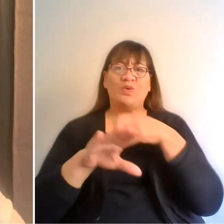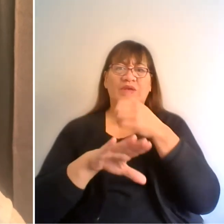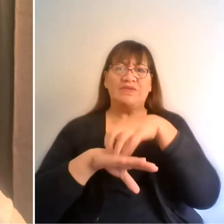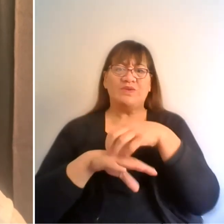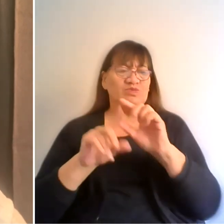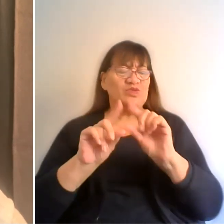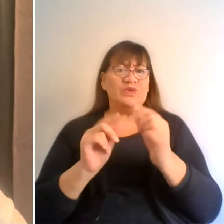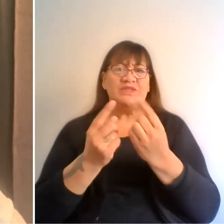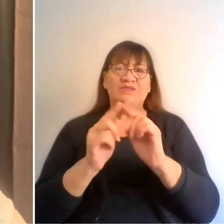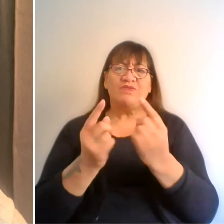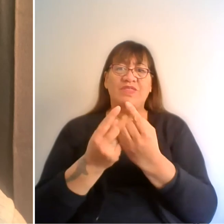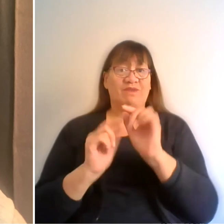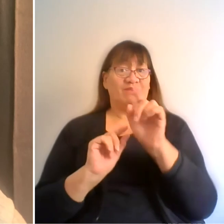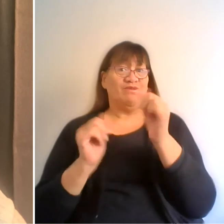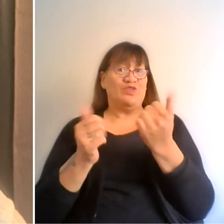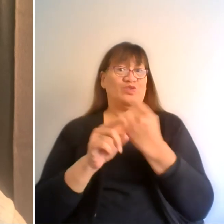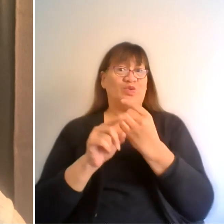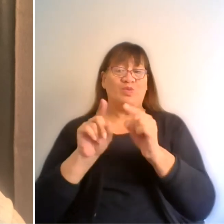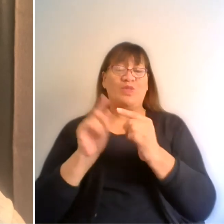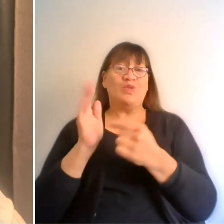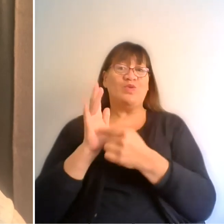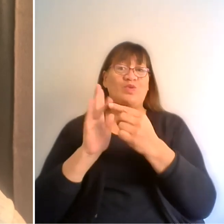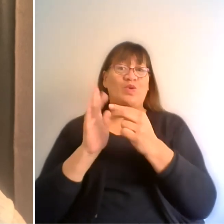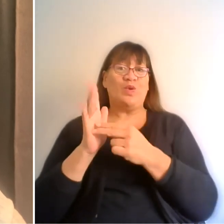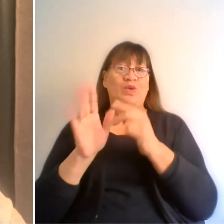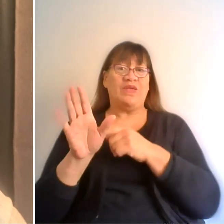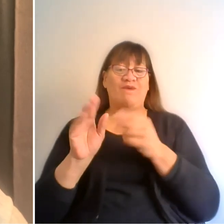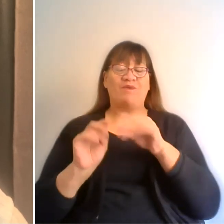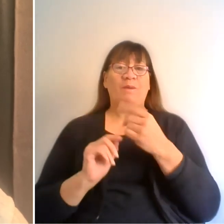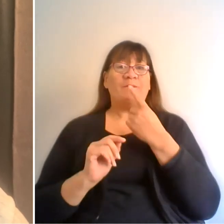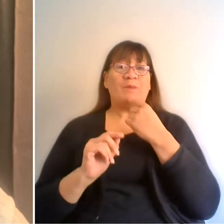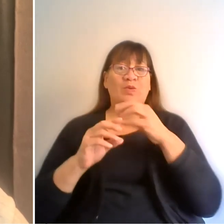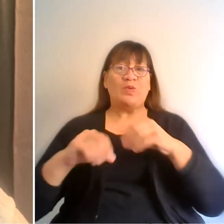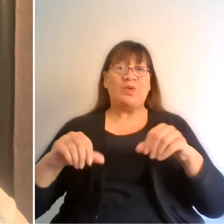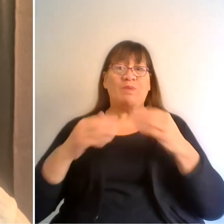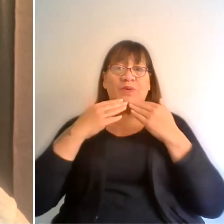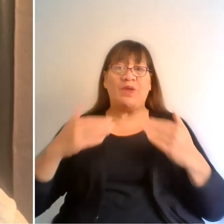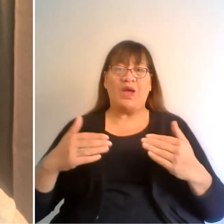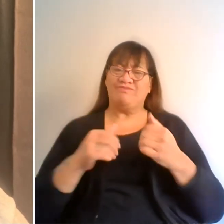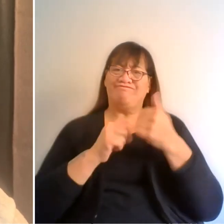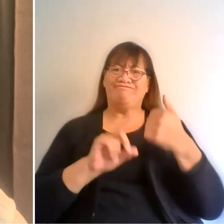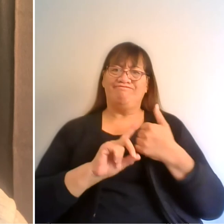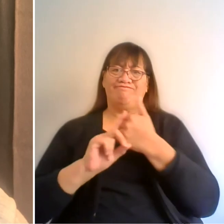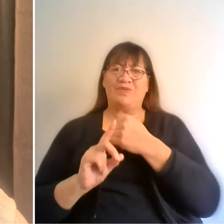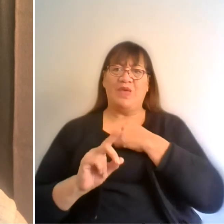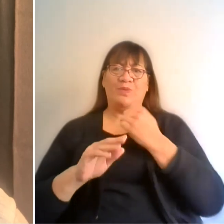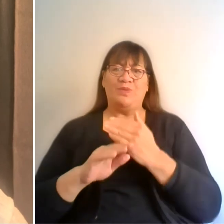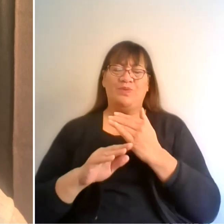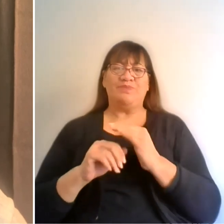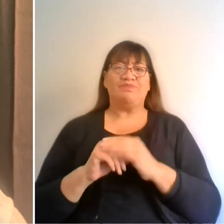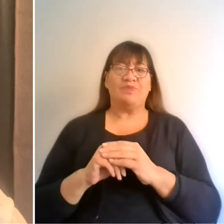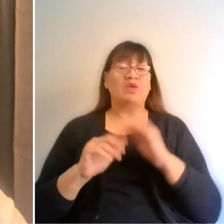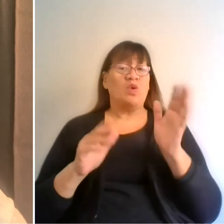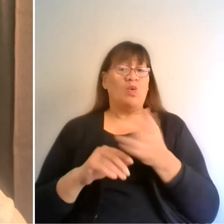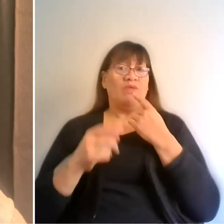had Tony Kake on and he's been a huge advocate of this work. And we've been pulling that information down. We